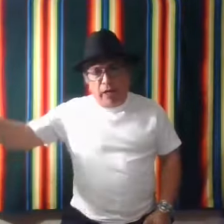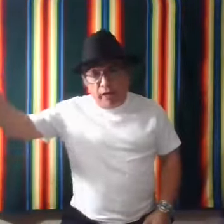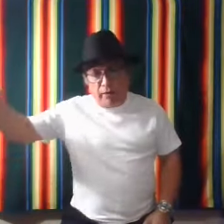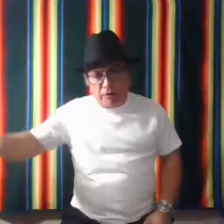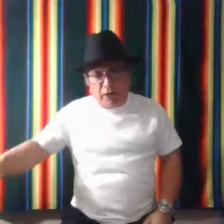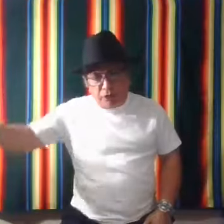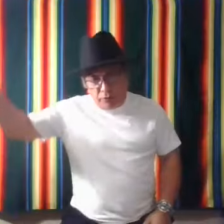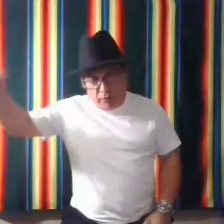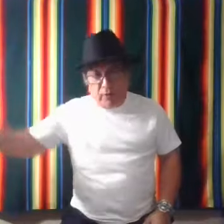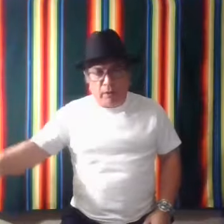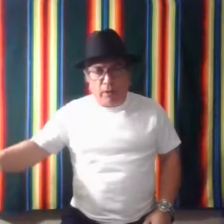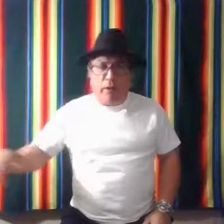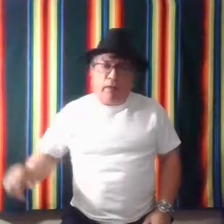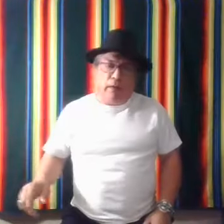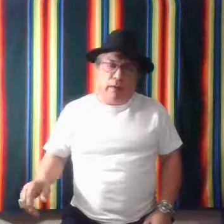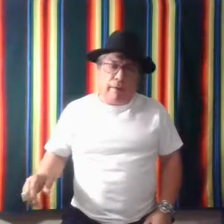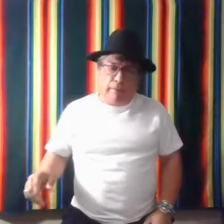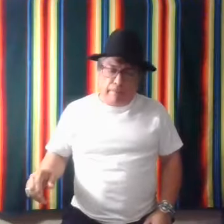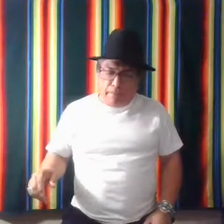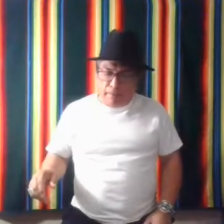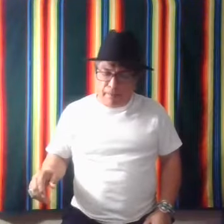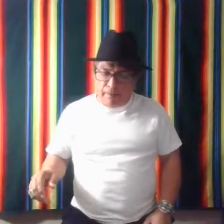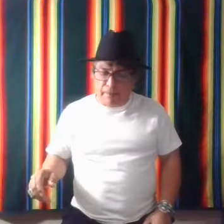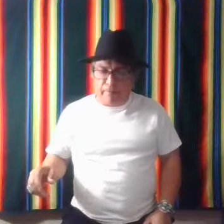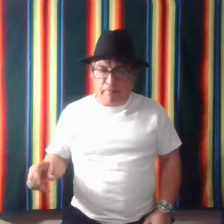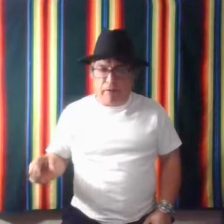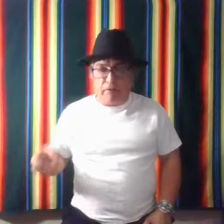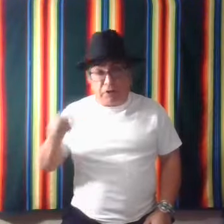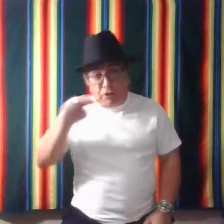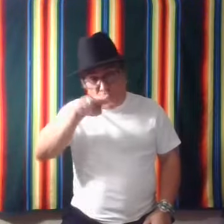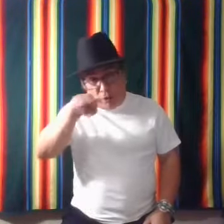height, stature. Um, then if she's looking